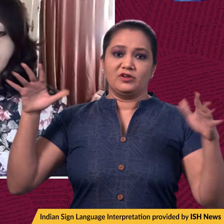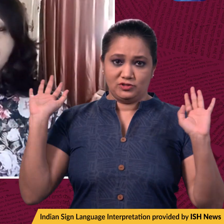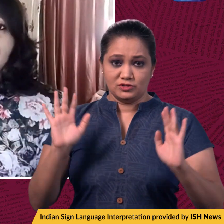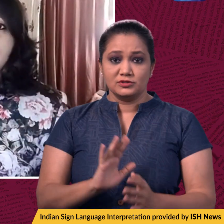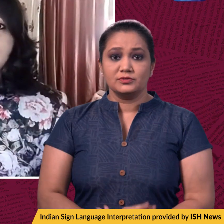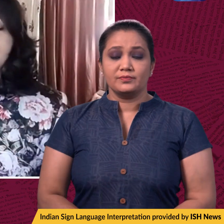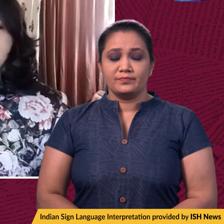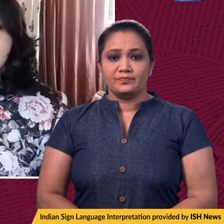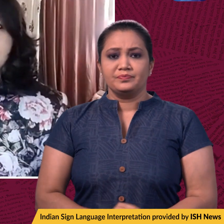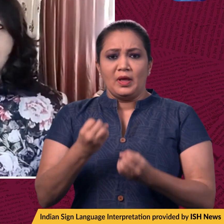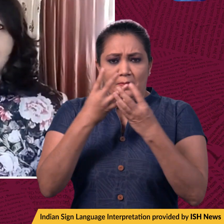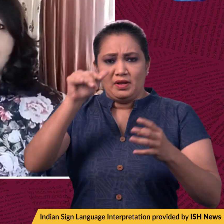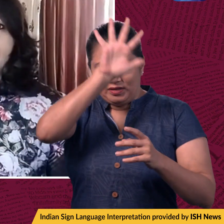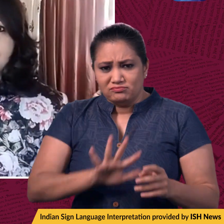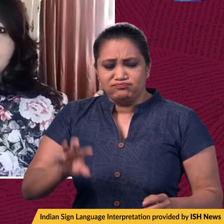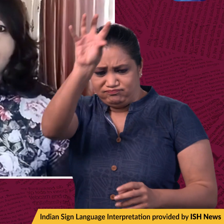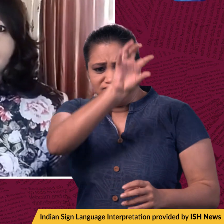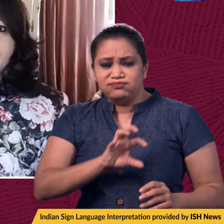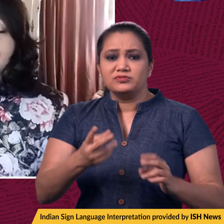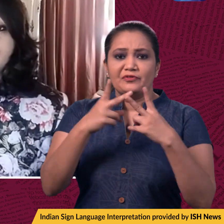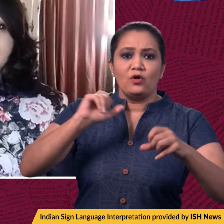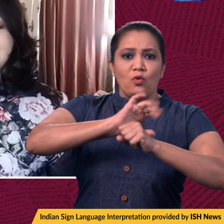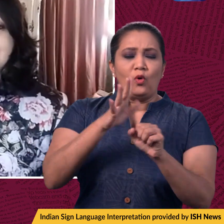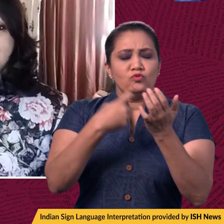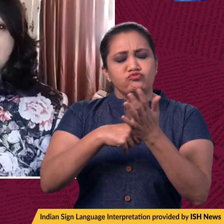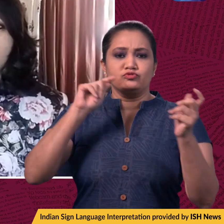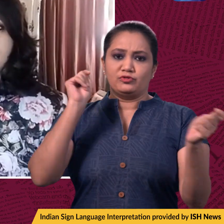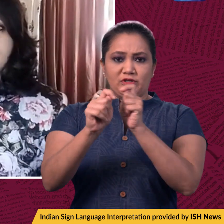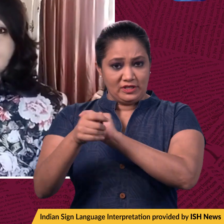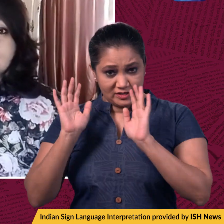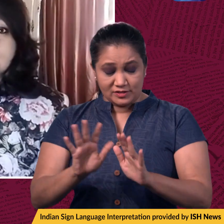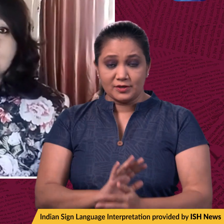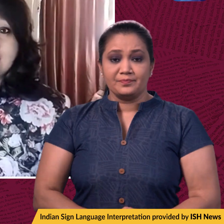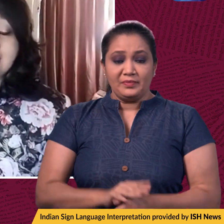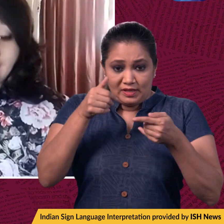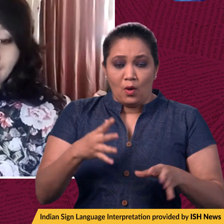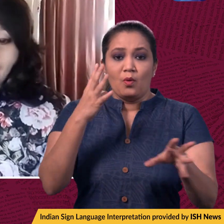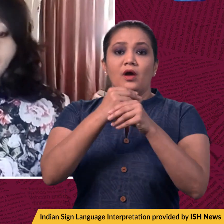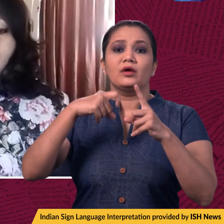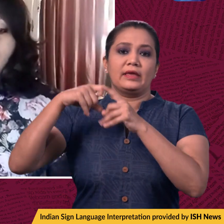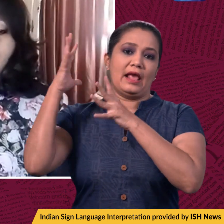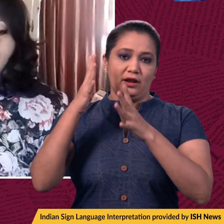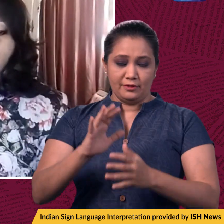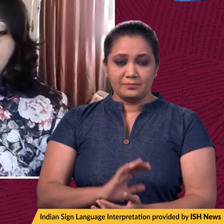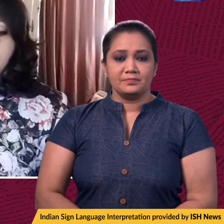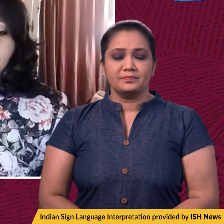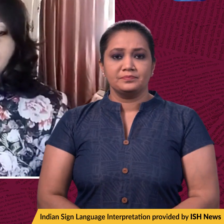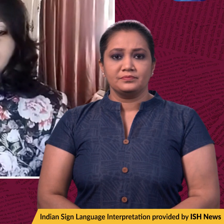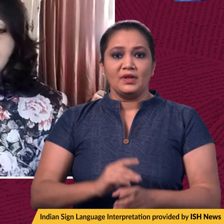Meanwhile, several states are now lifting COVID restrictions. The latest to join that list is Kerala. Wearing masks